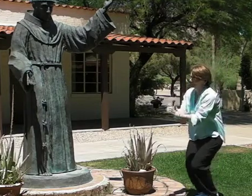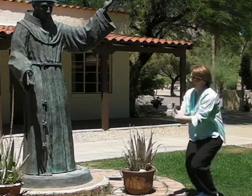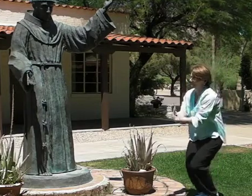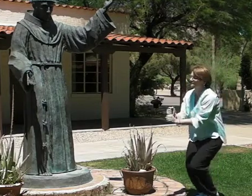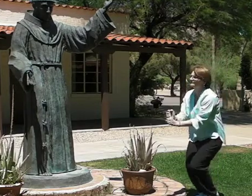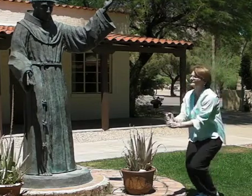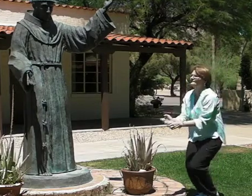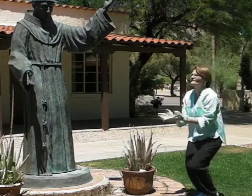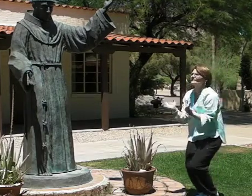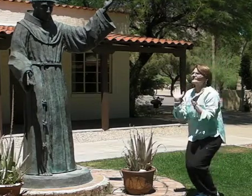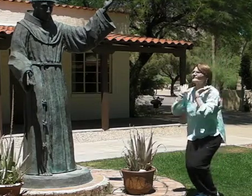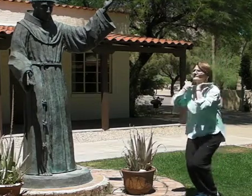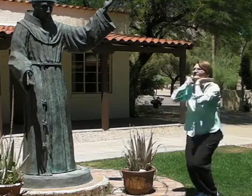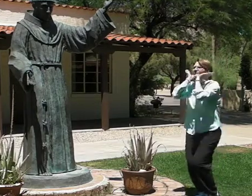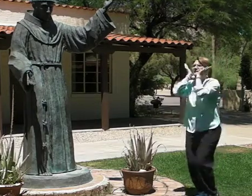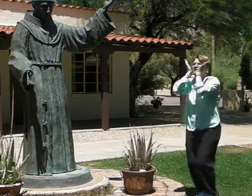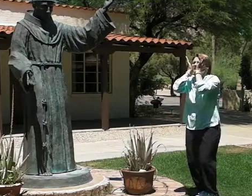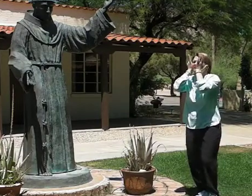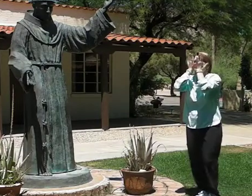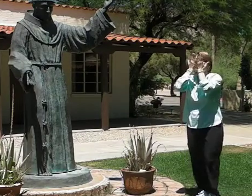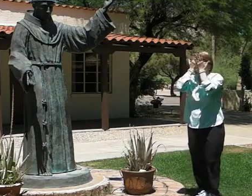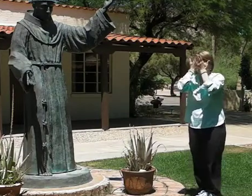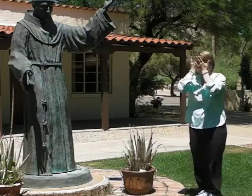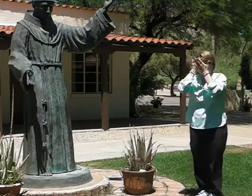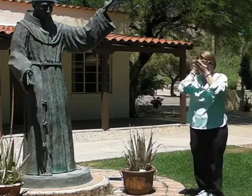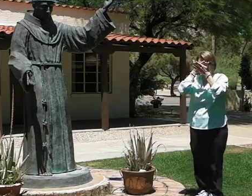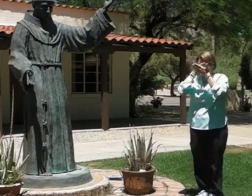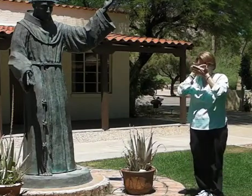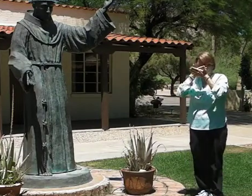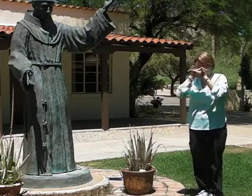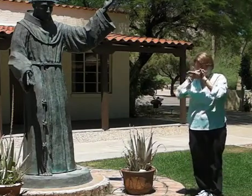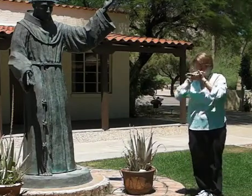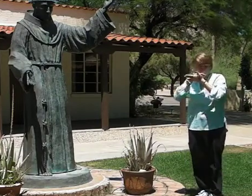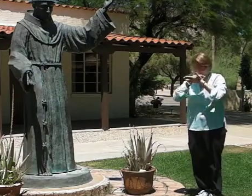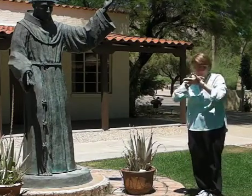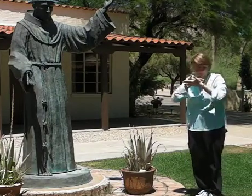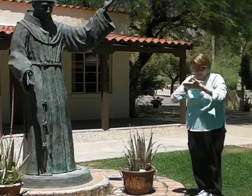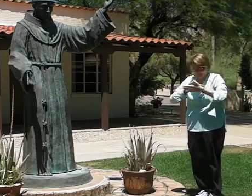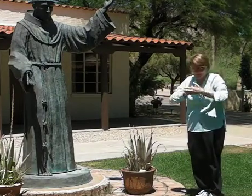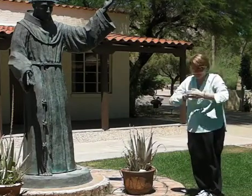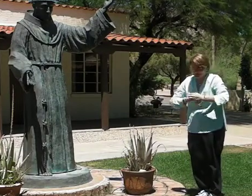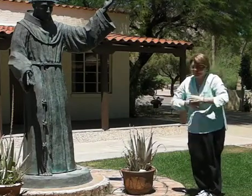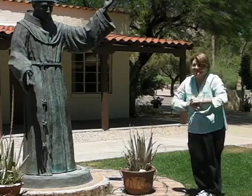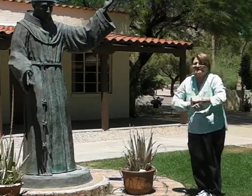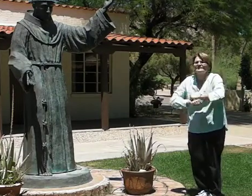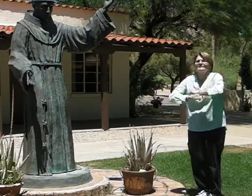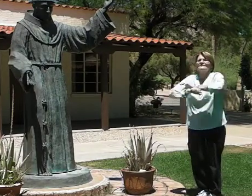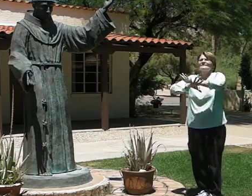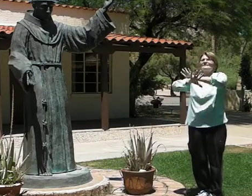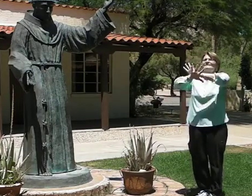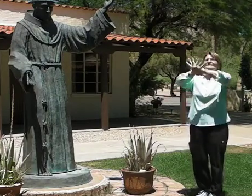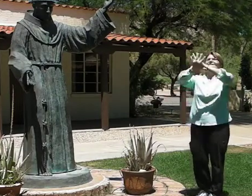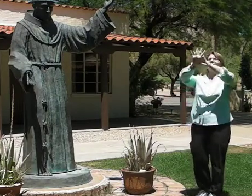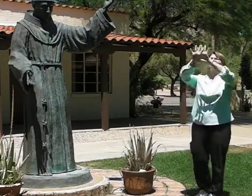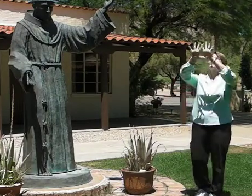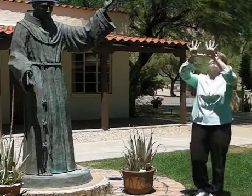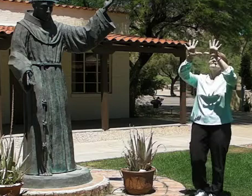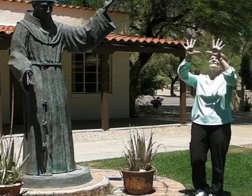Where there is darkness, let my light shine